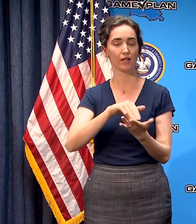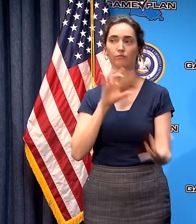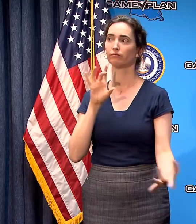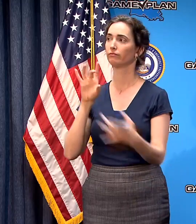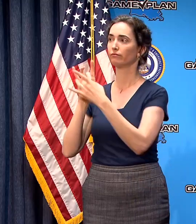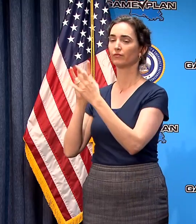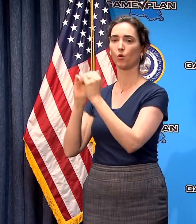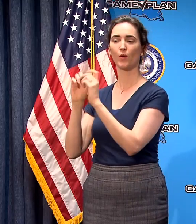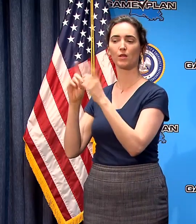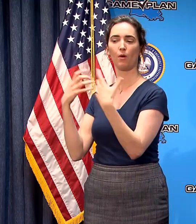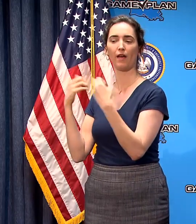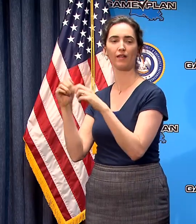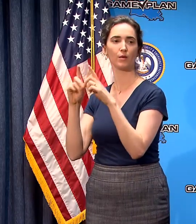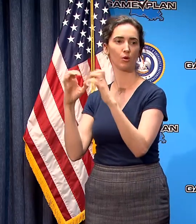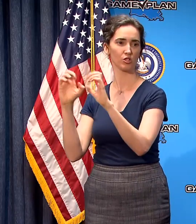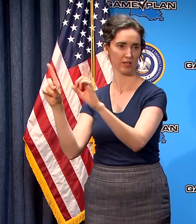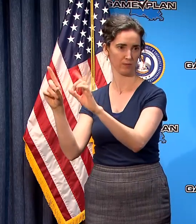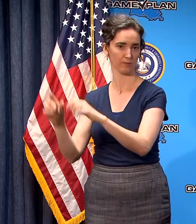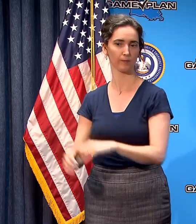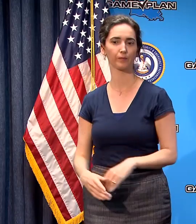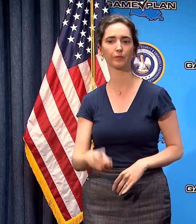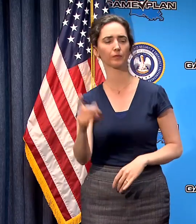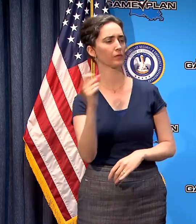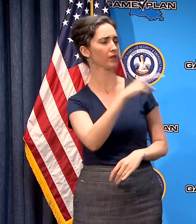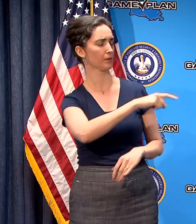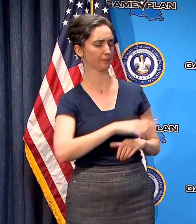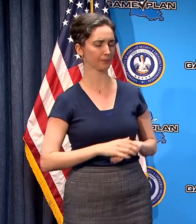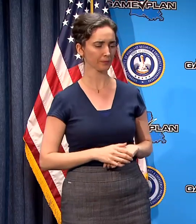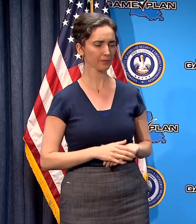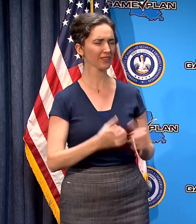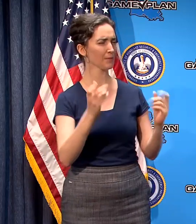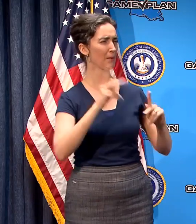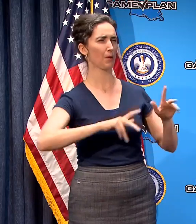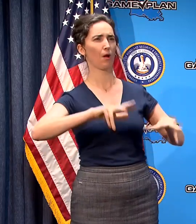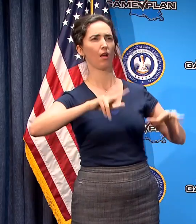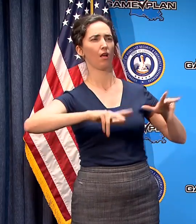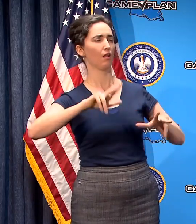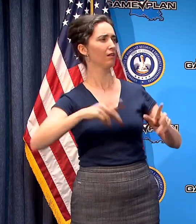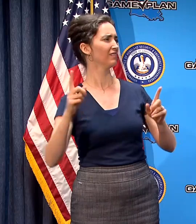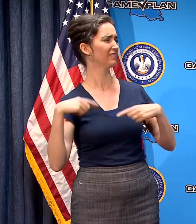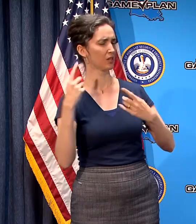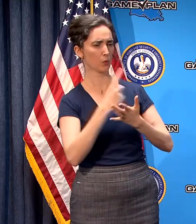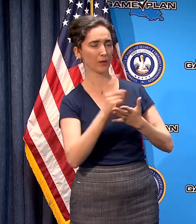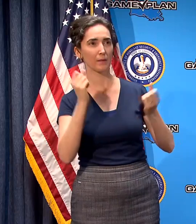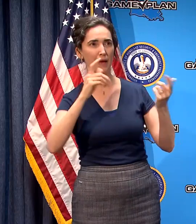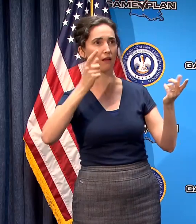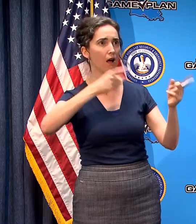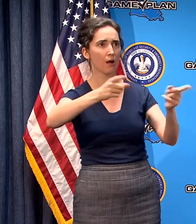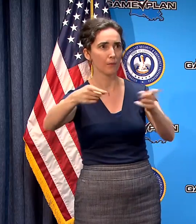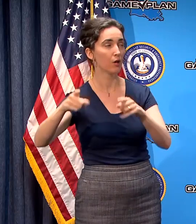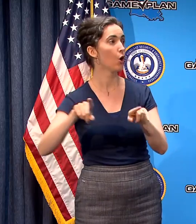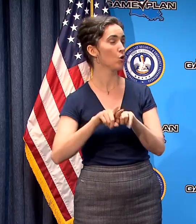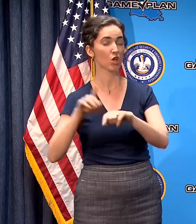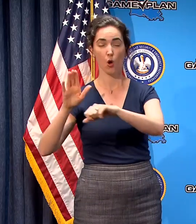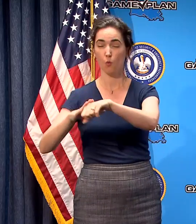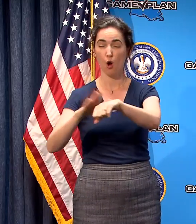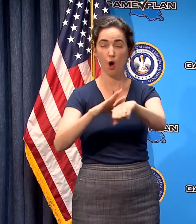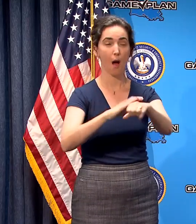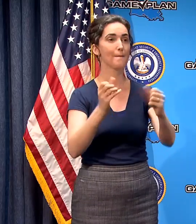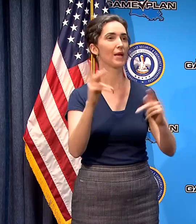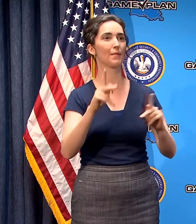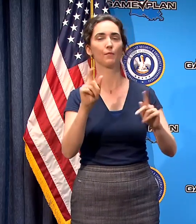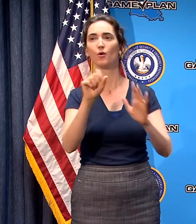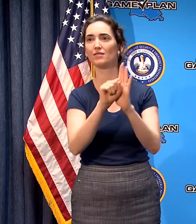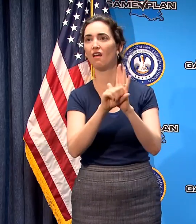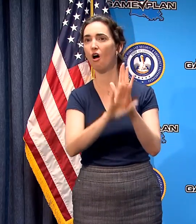Education yes sir there is so much uncertainty in the last week a lot has happened and even with all of your warnings a lot of people in your state are living